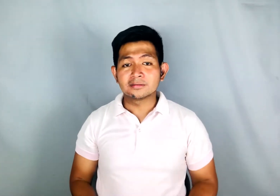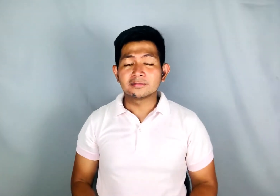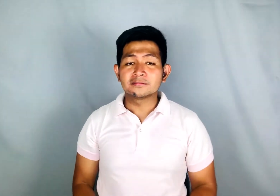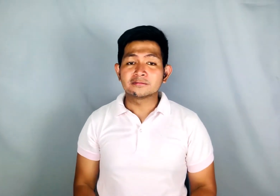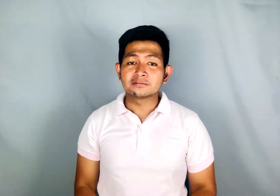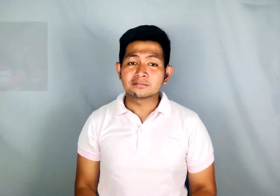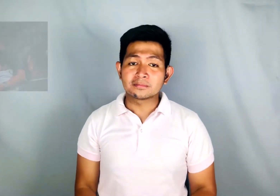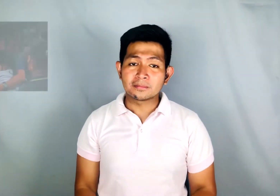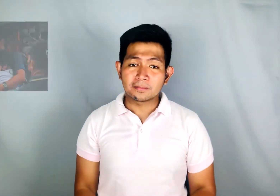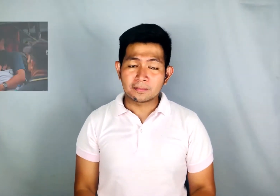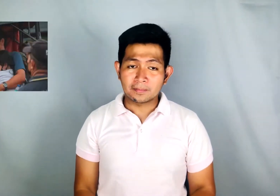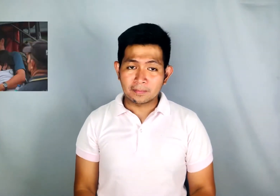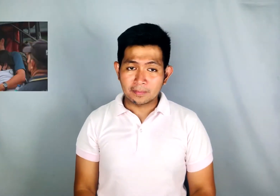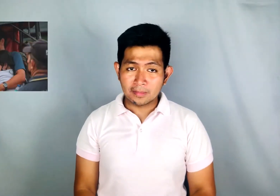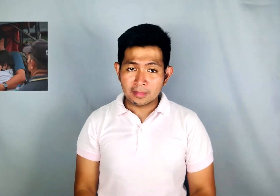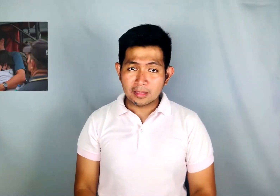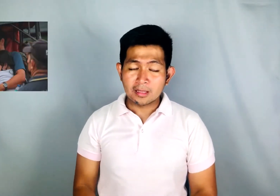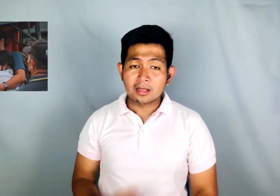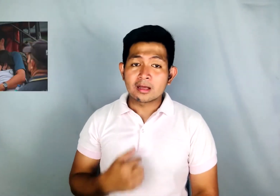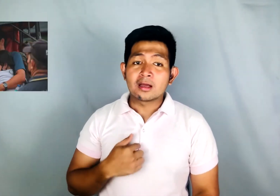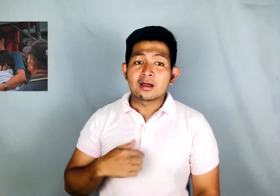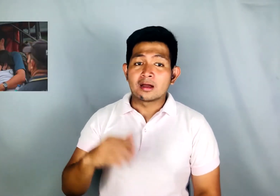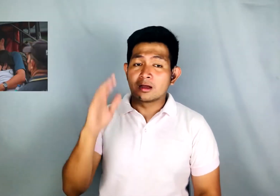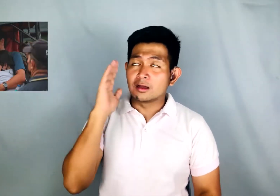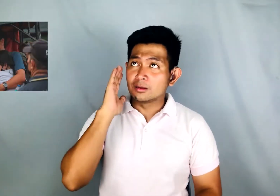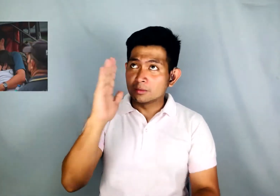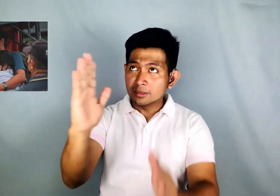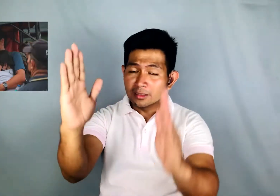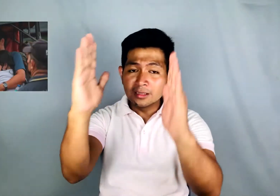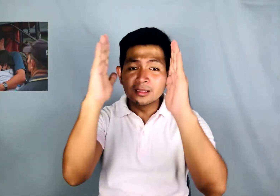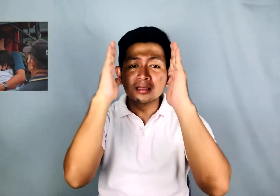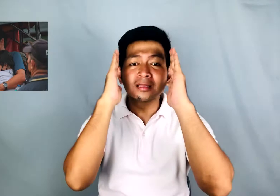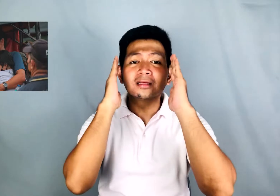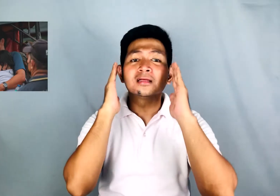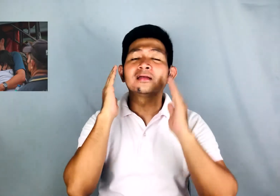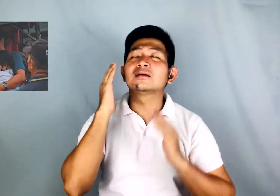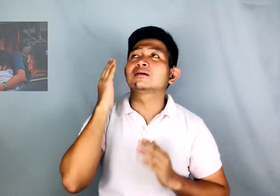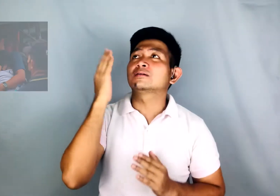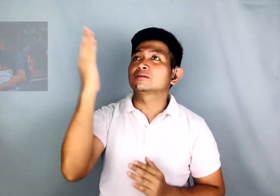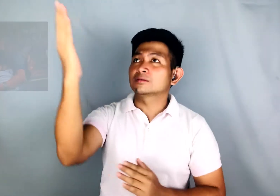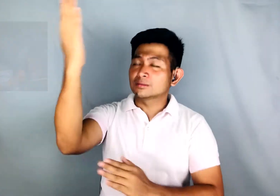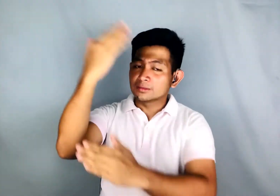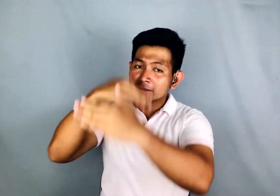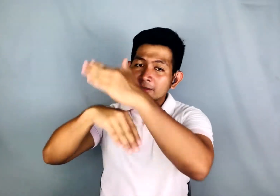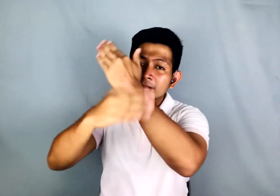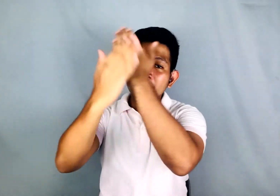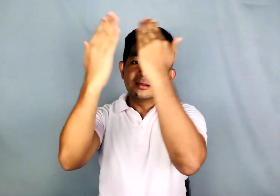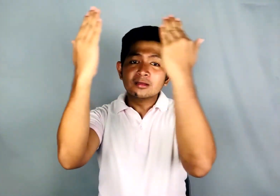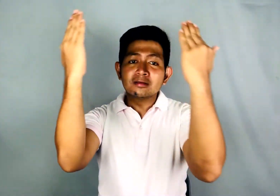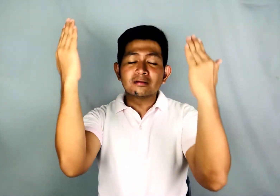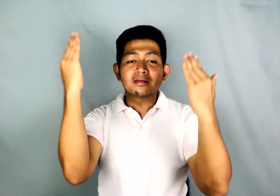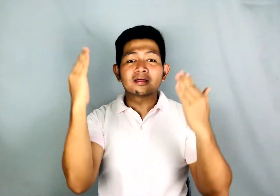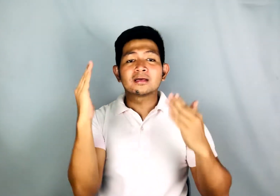I will hear from heaven and heal